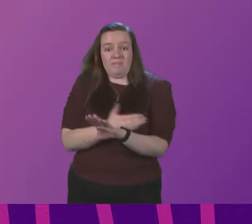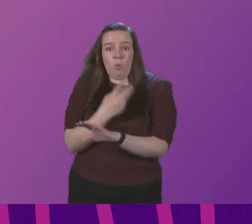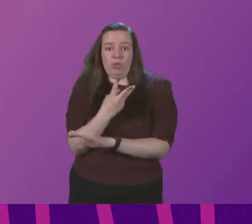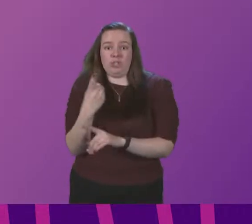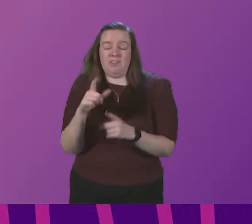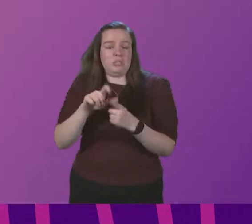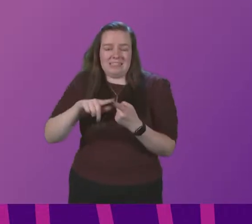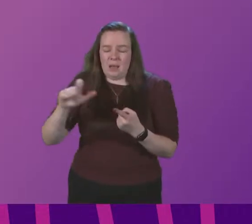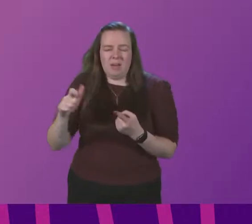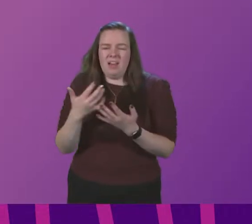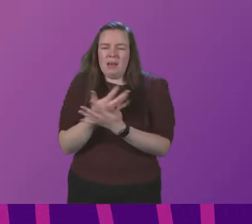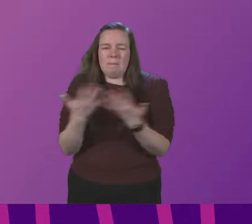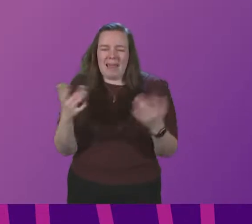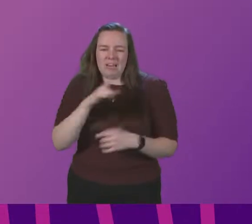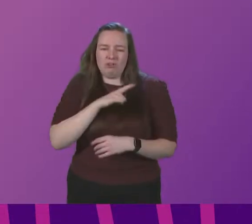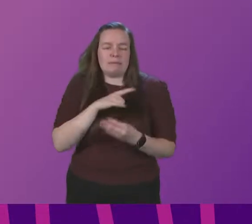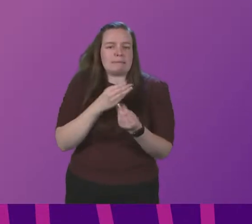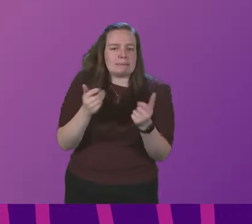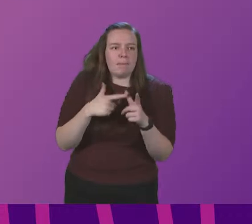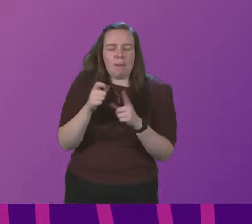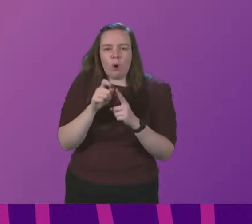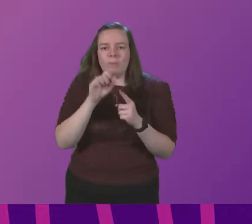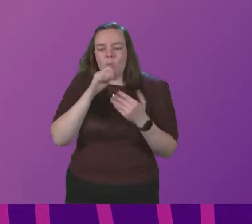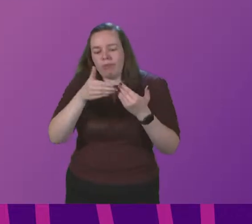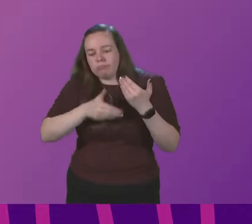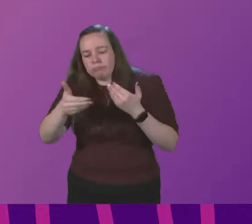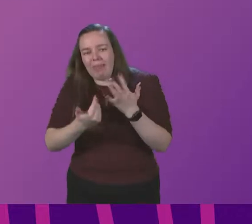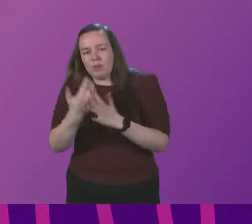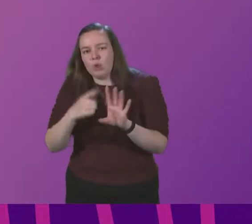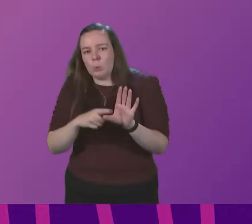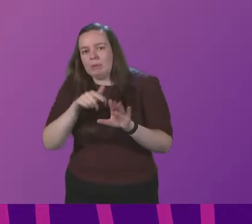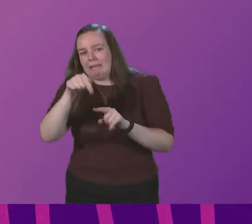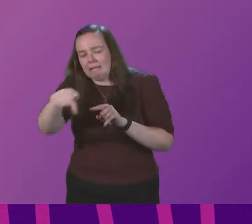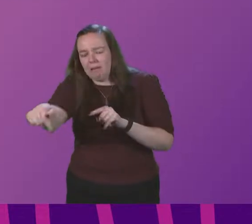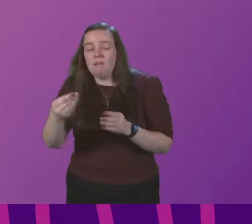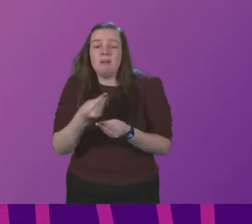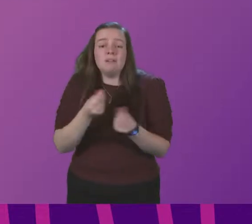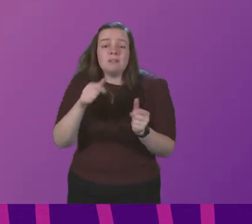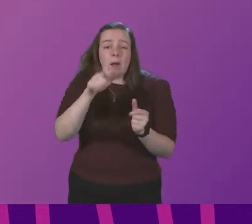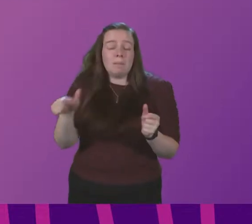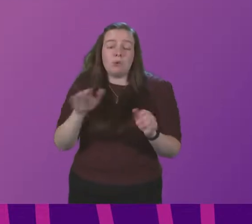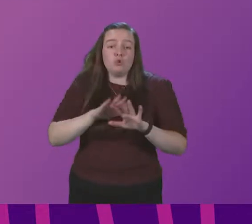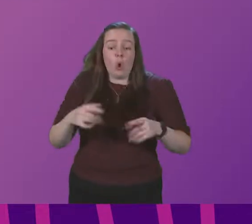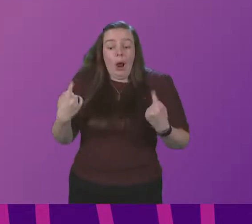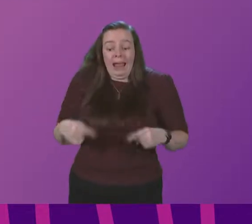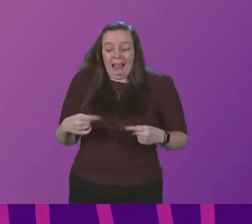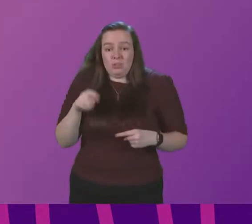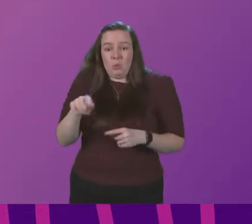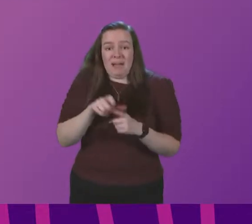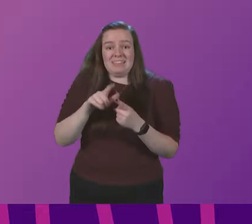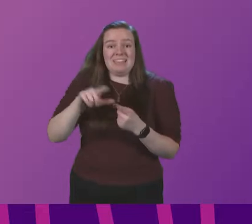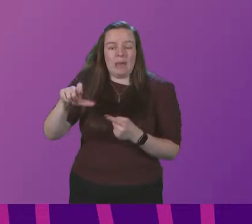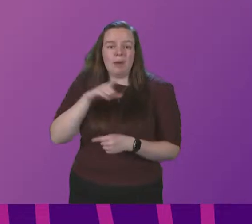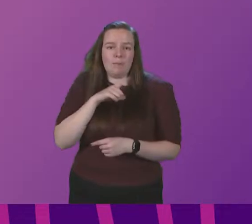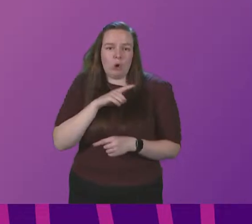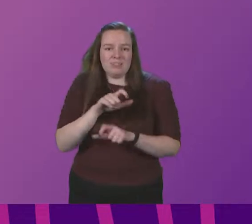For a variety of reasons, some appointments will run into the new year. For example, some people will not be eligible by the end of December because